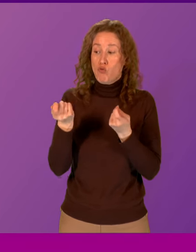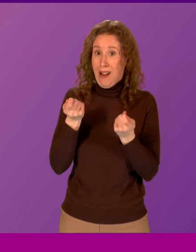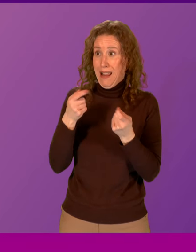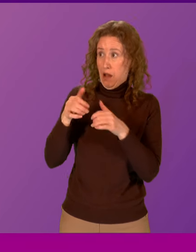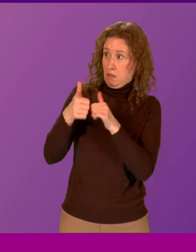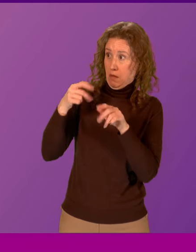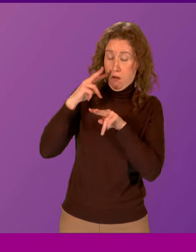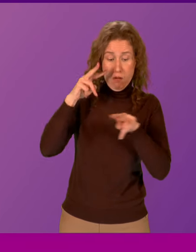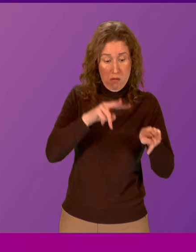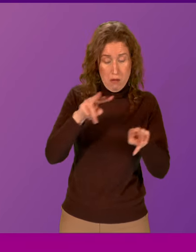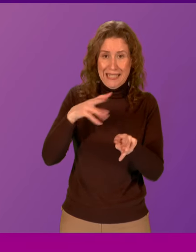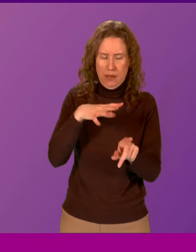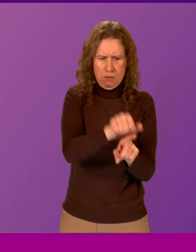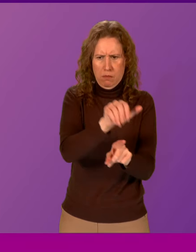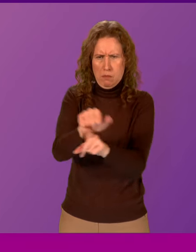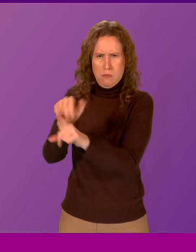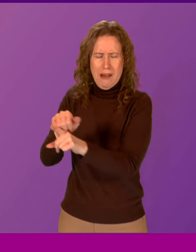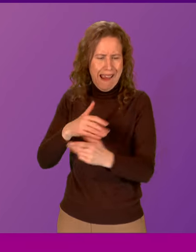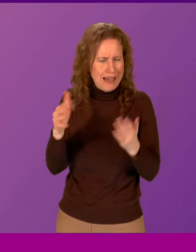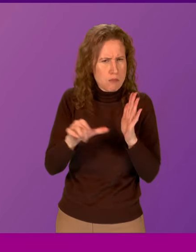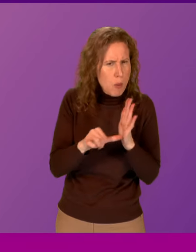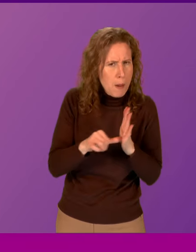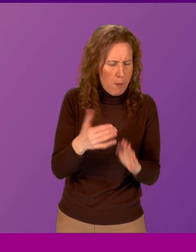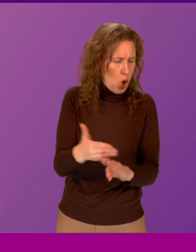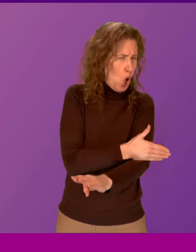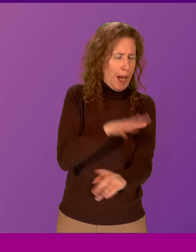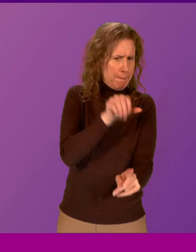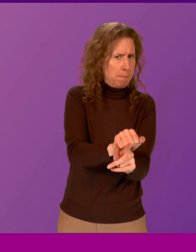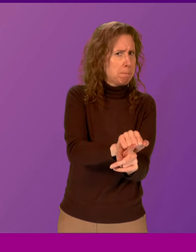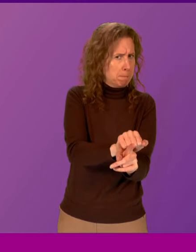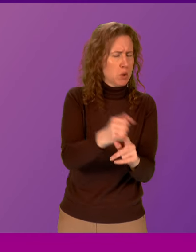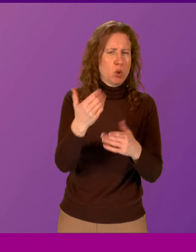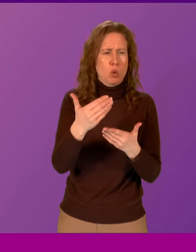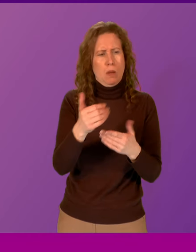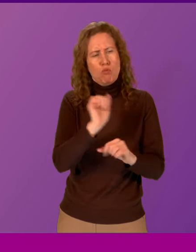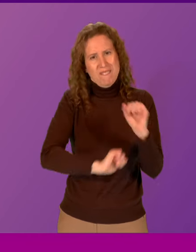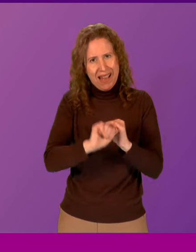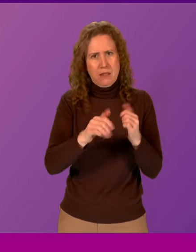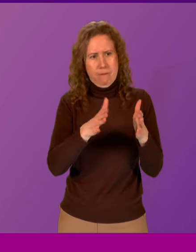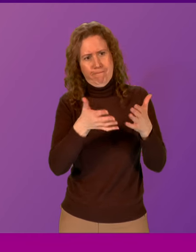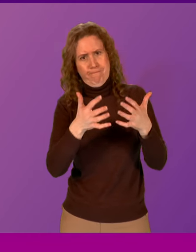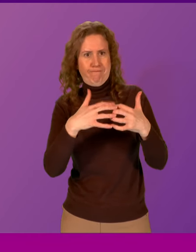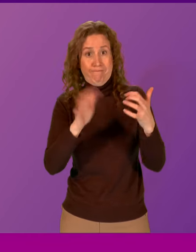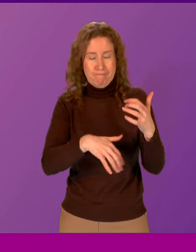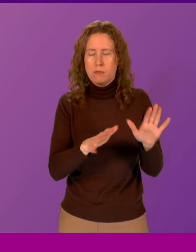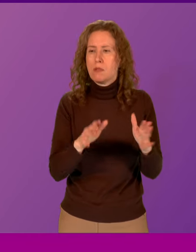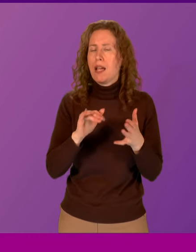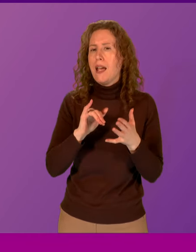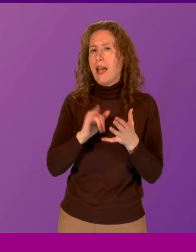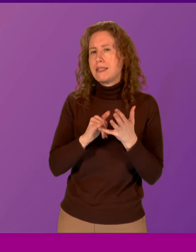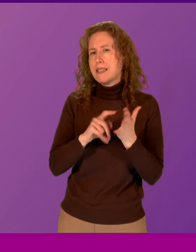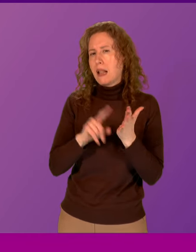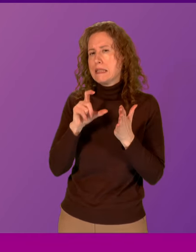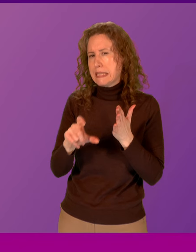identify and address deficiencies early doors. I understand the concerns which the member does raise. The SLCC, in terms of